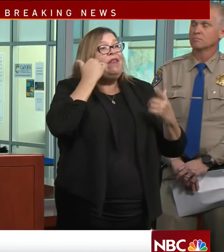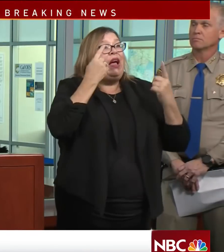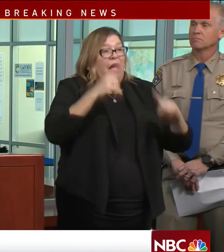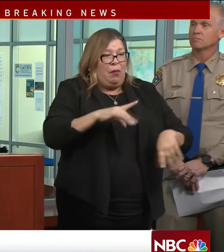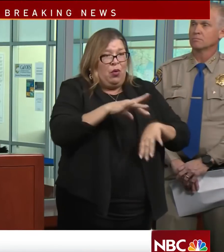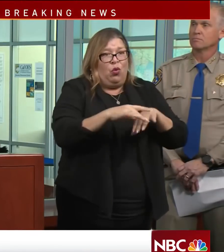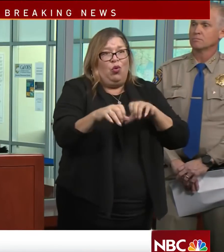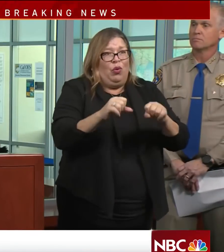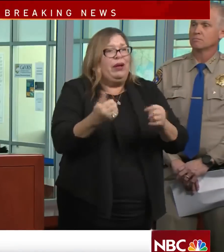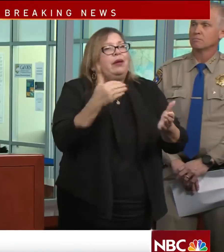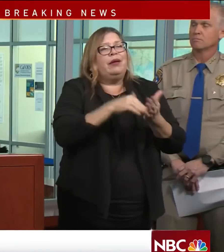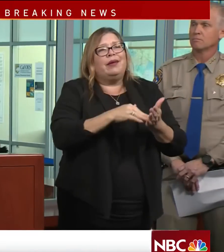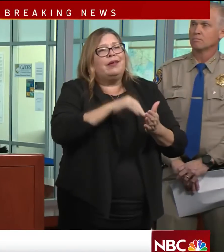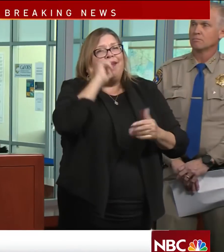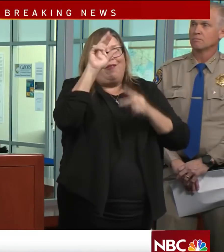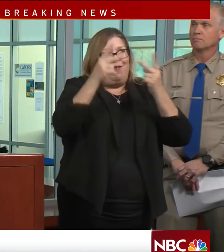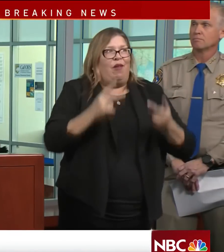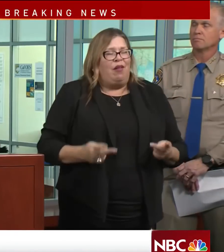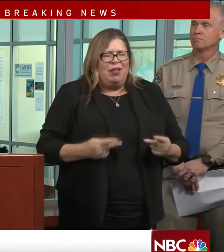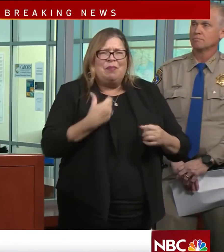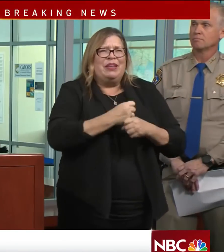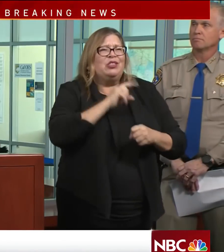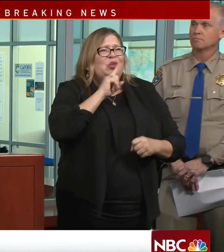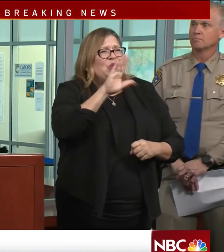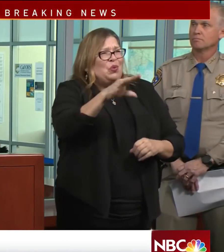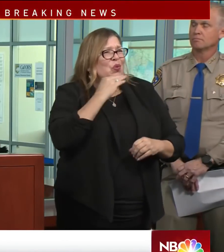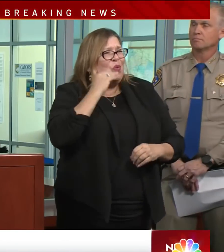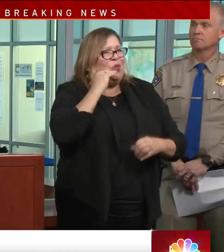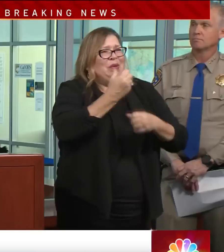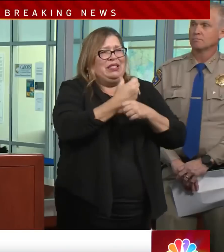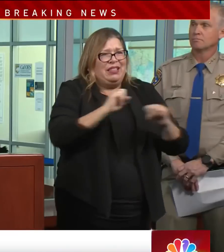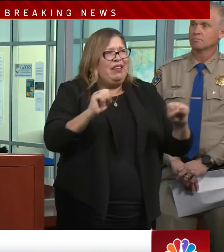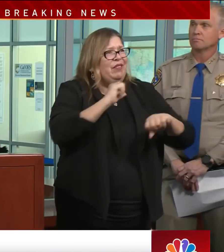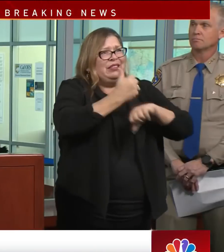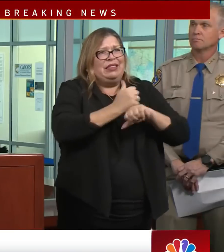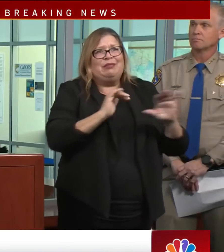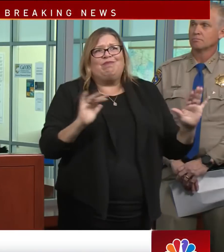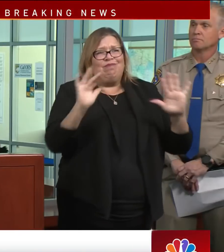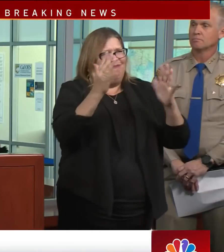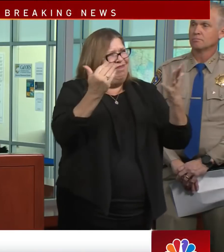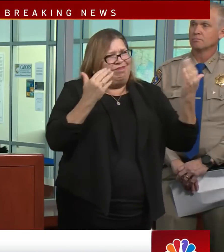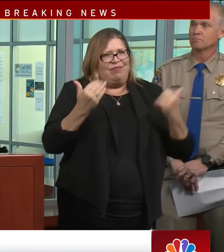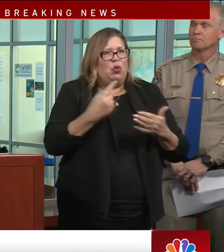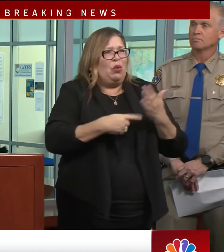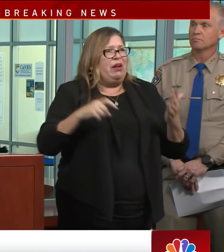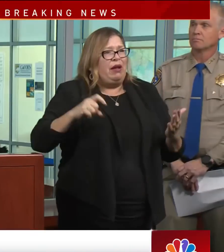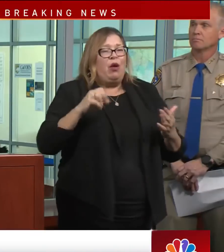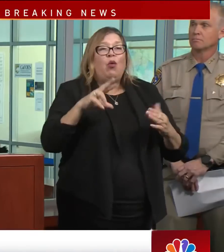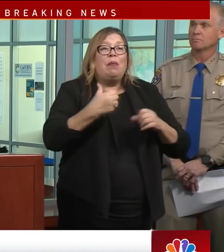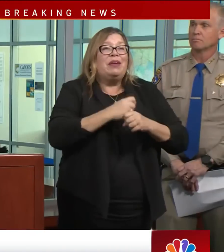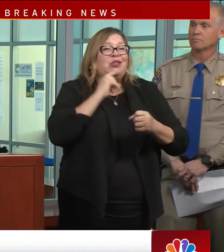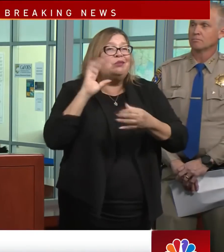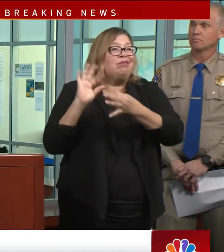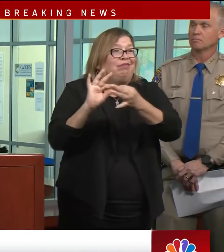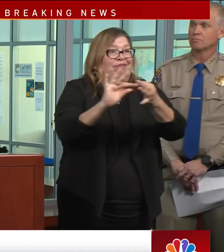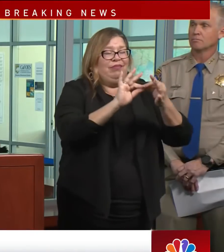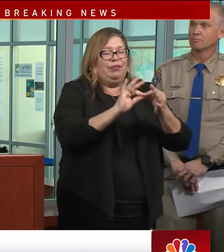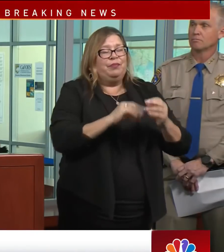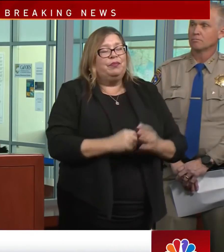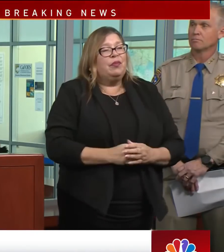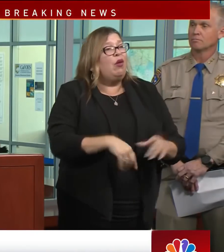So you want to make your home as safe as possible through this period of time. And, of course, if you have any emergencies